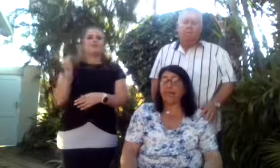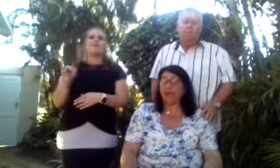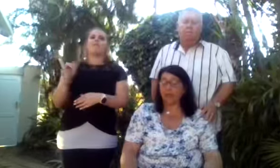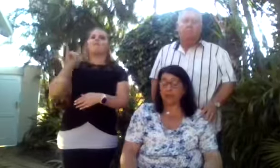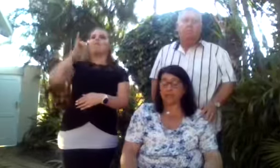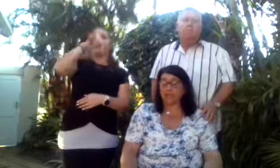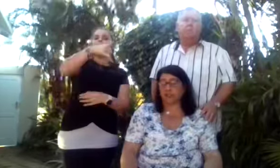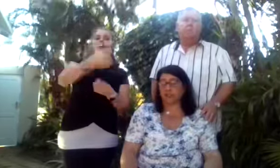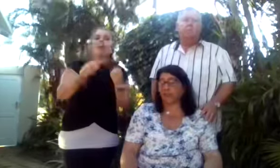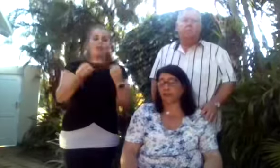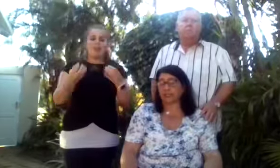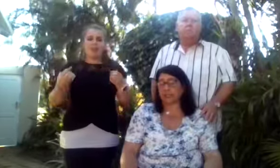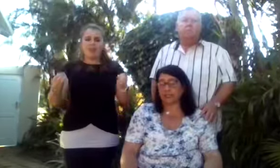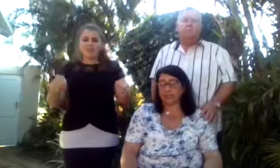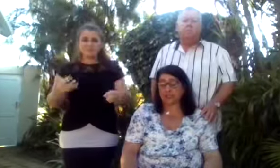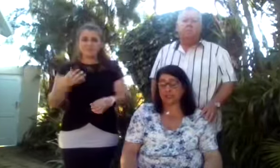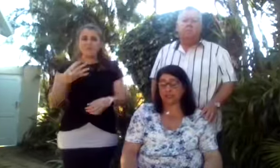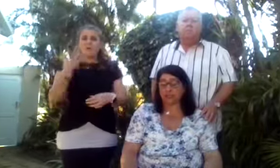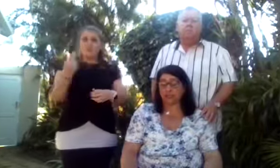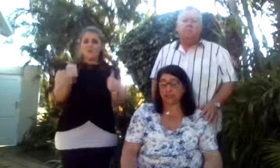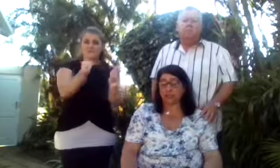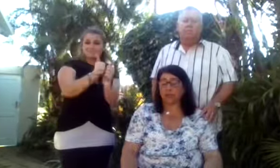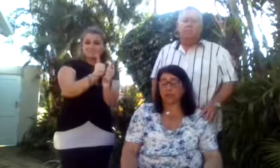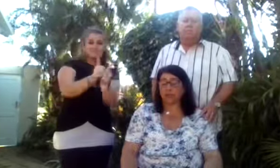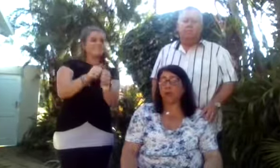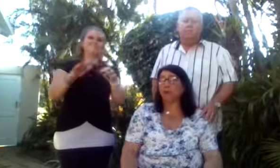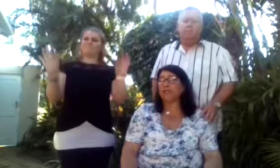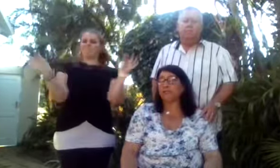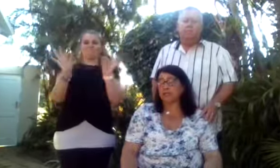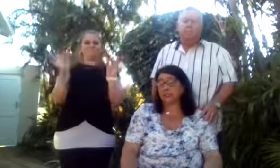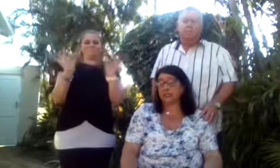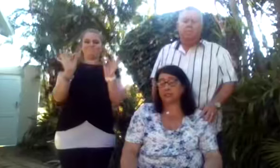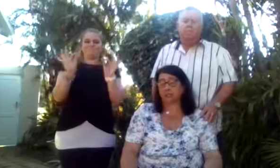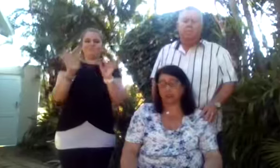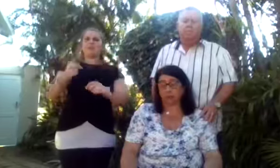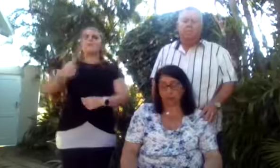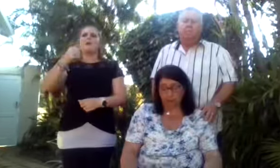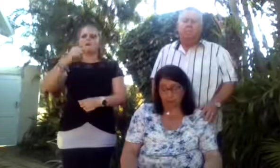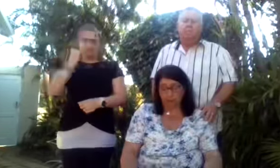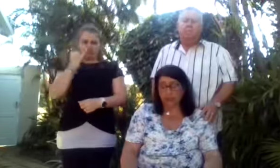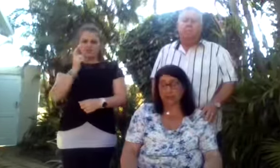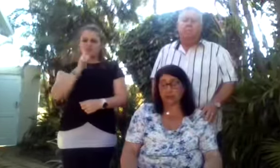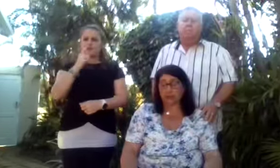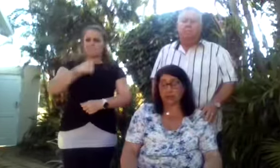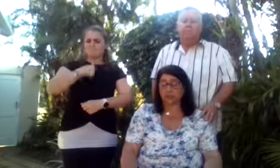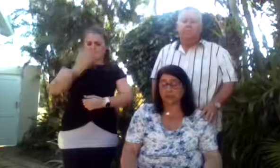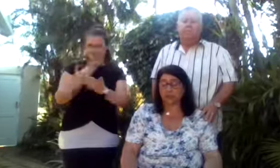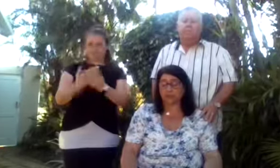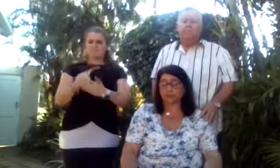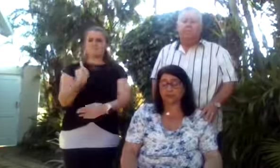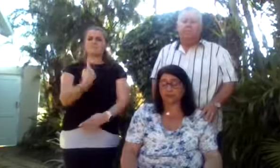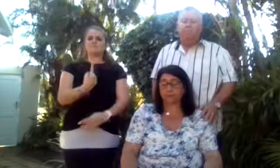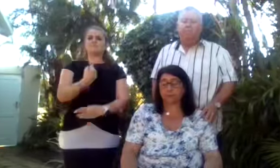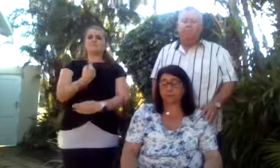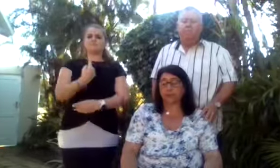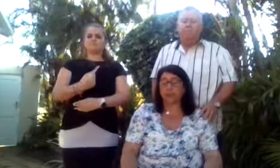and never once had she travelled as an assisted passenger, always insisting on being completely independent.